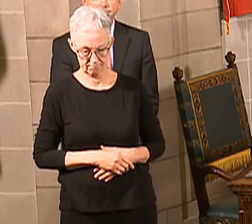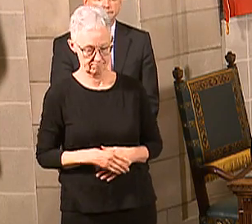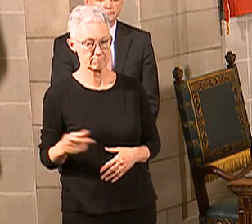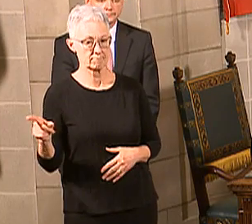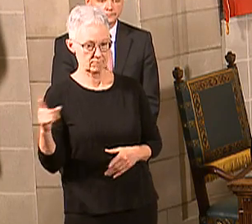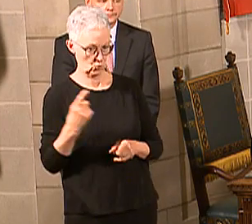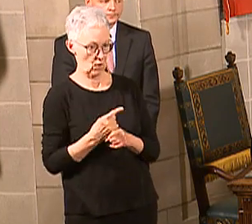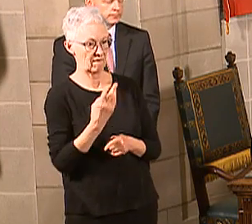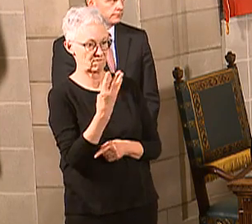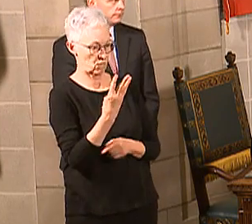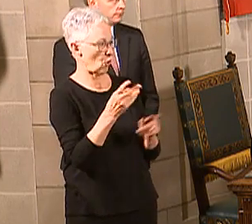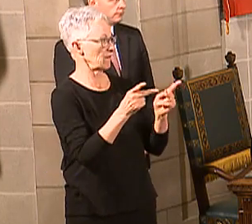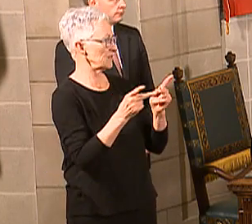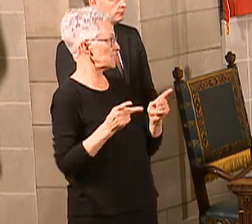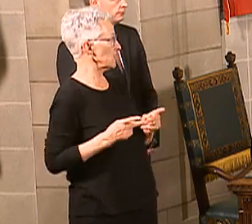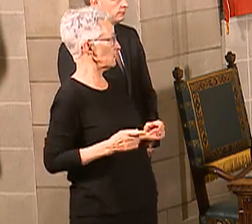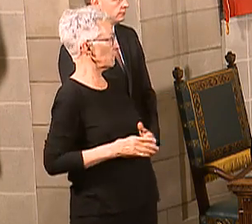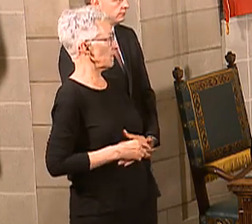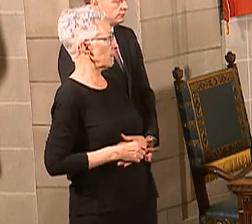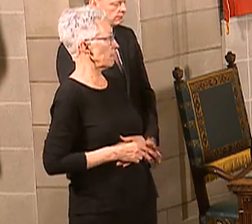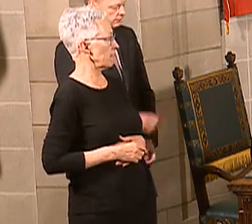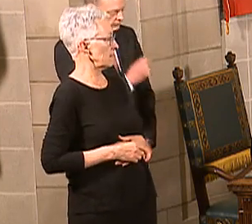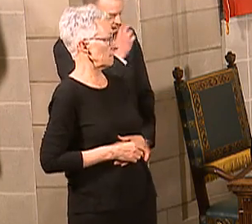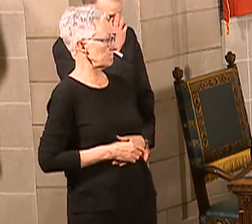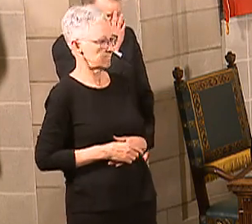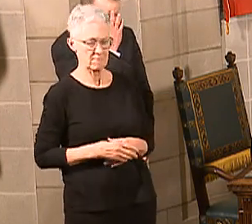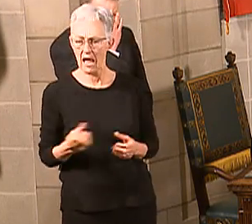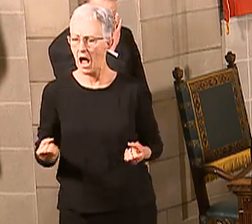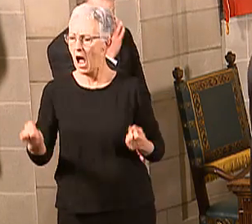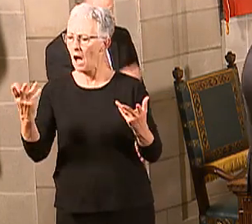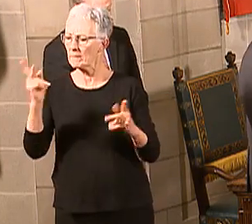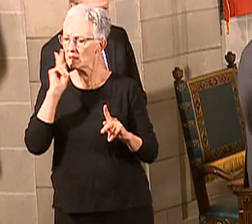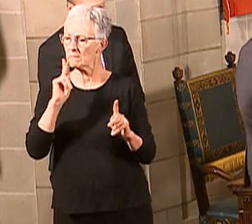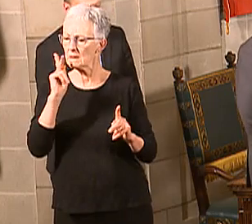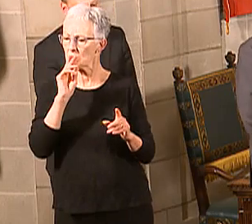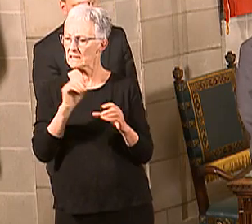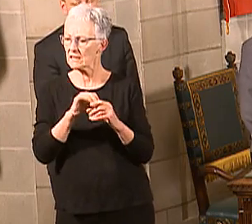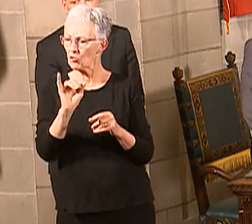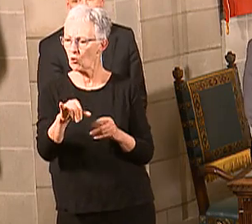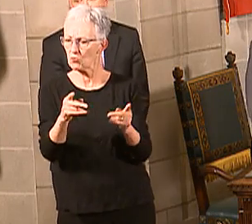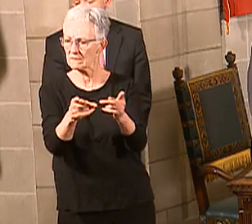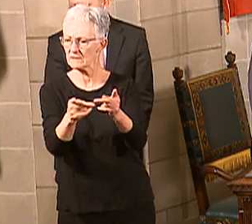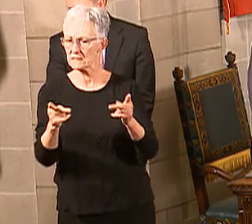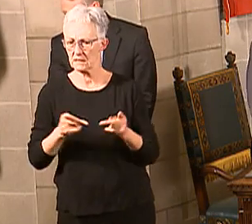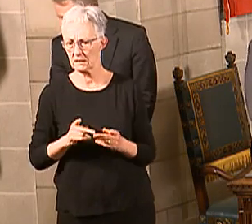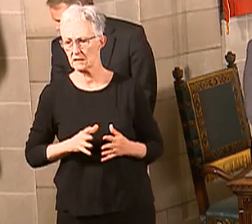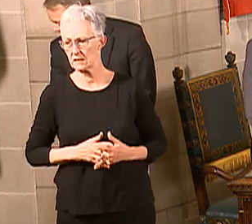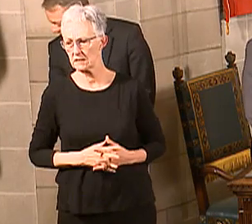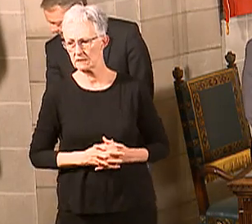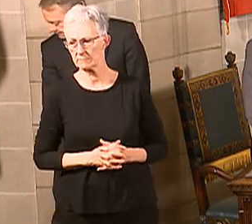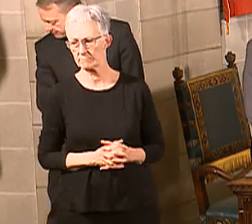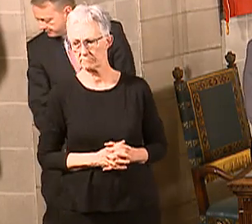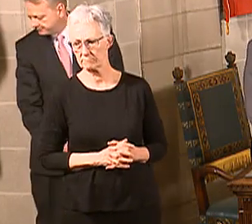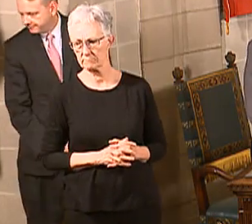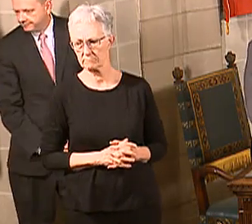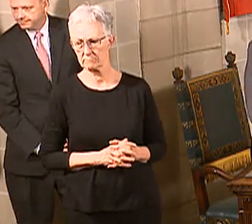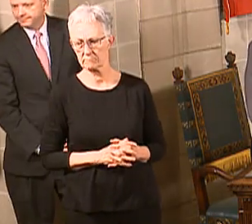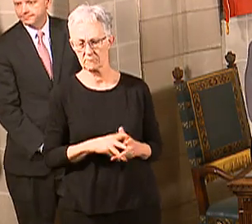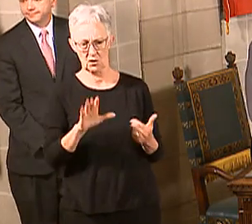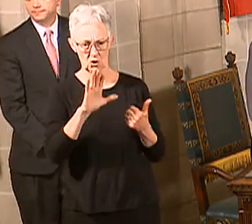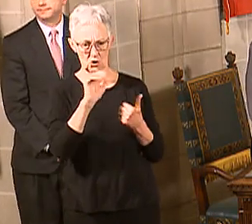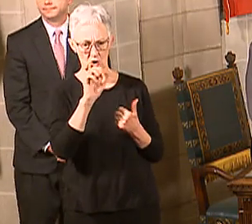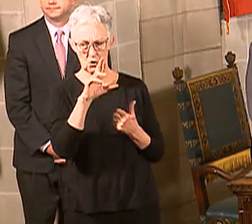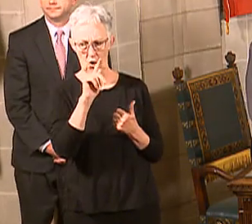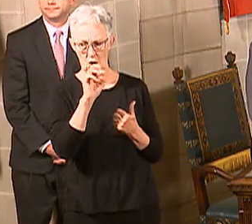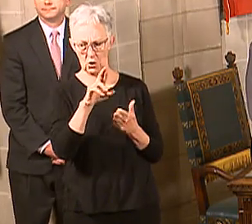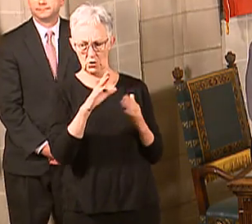Four facilities. Dr. Antone, do you know how many people in those four facilities? Off the top of your head? At the Carter House,